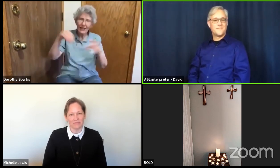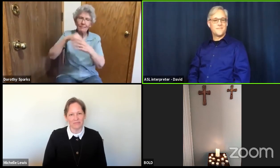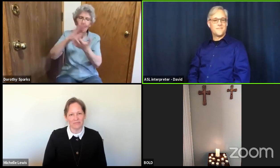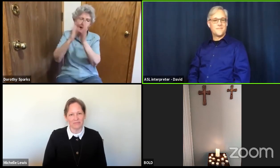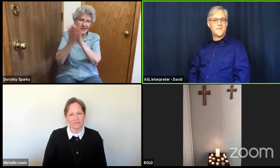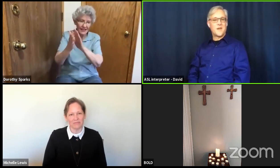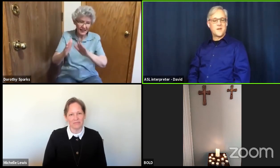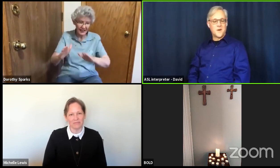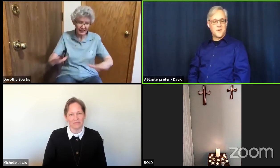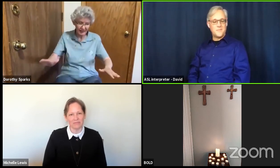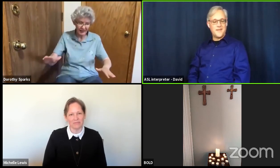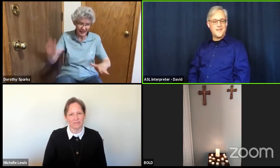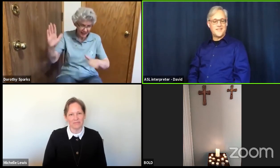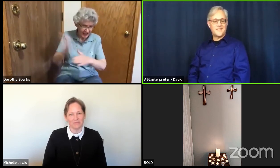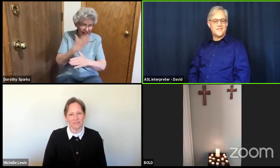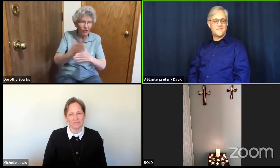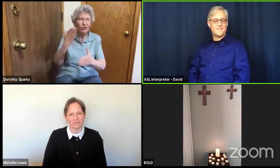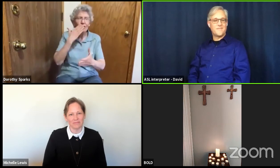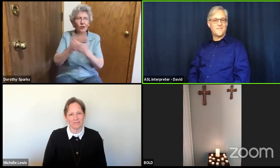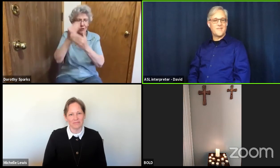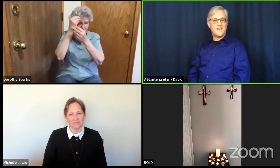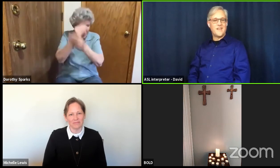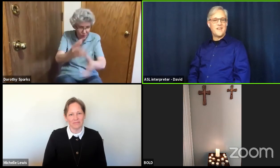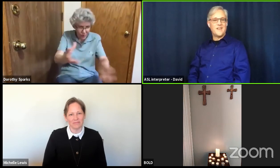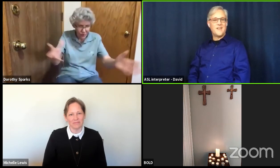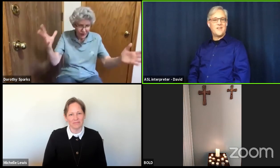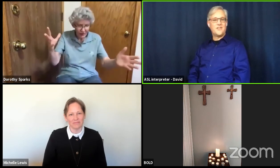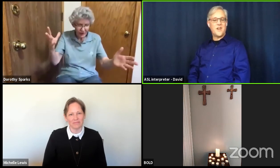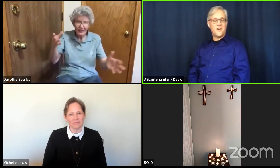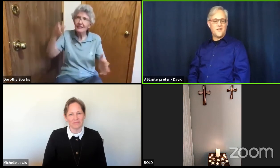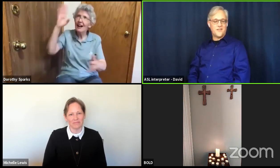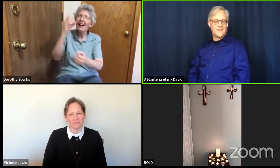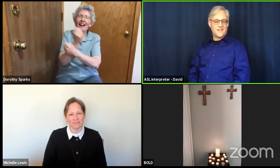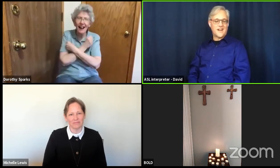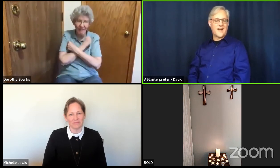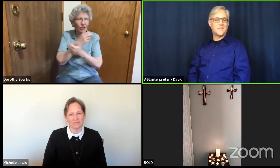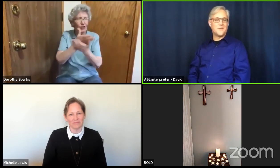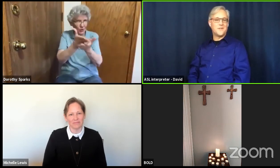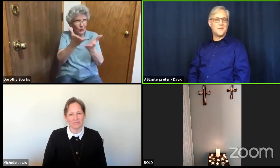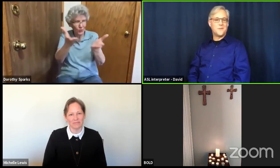go in peace share god's good news